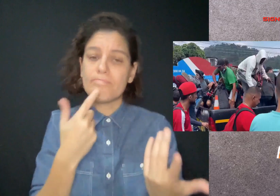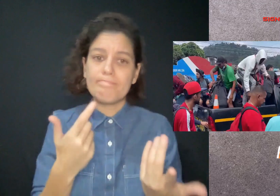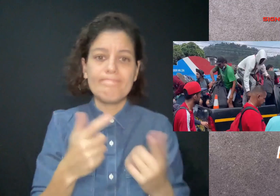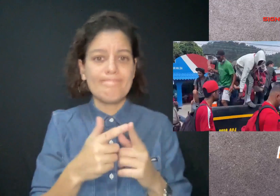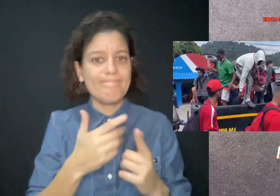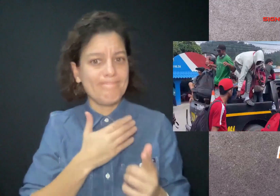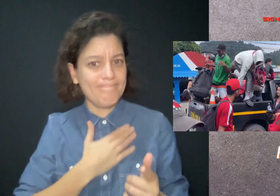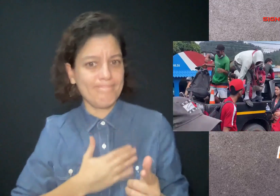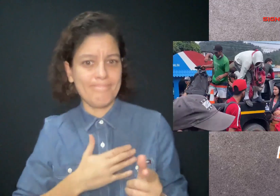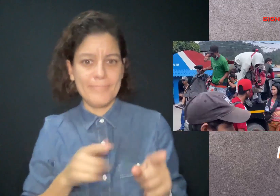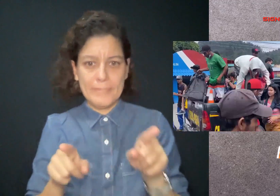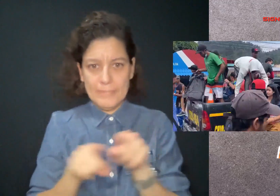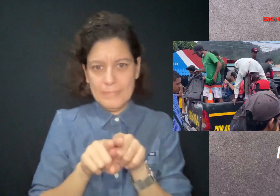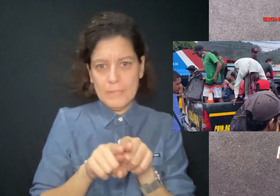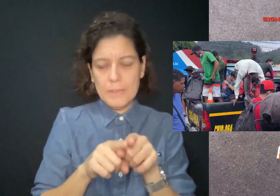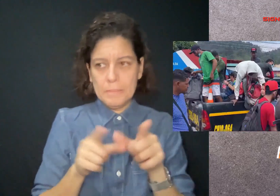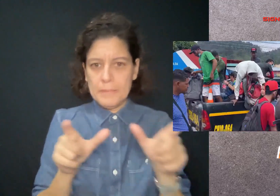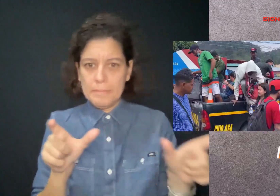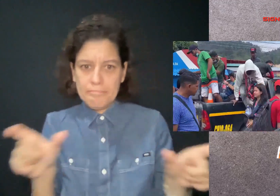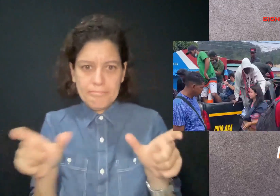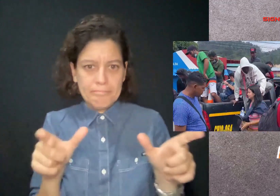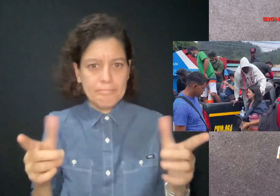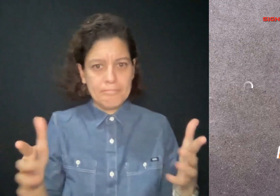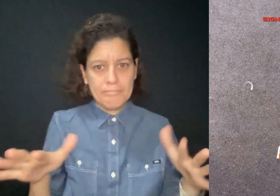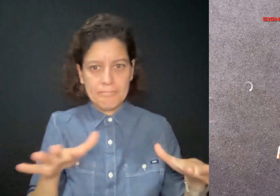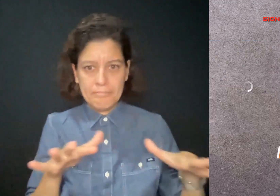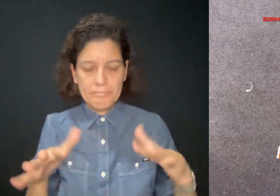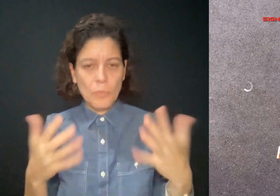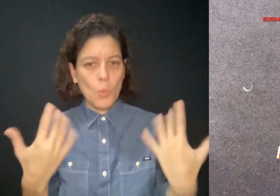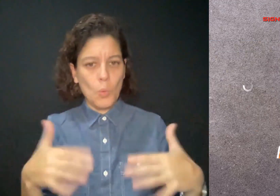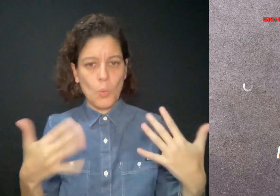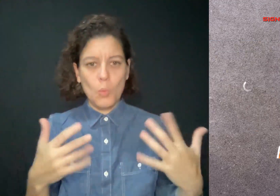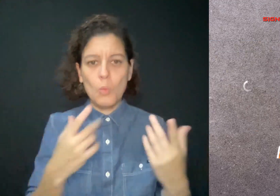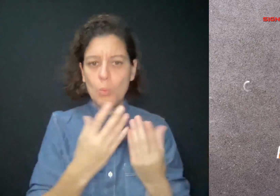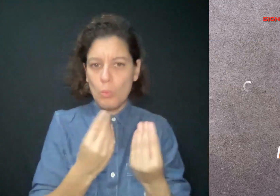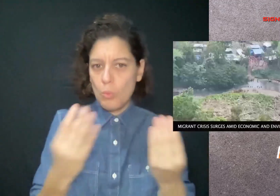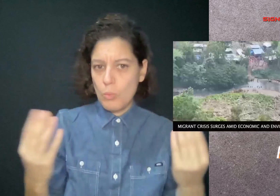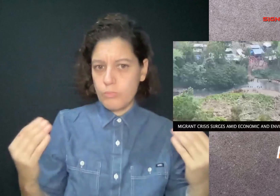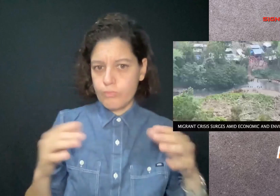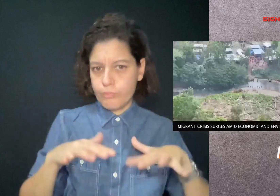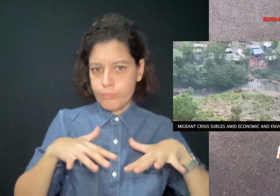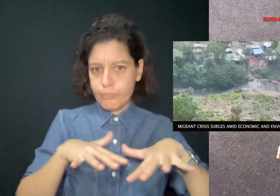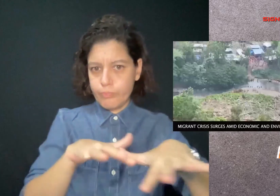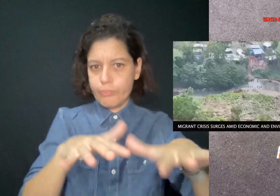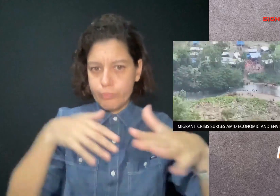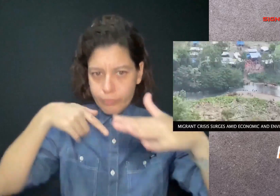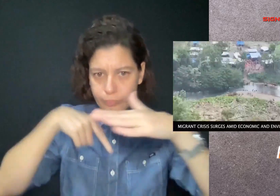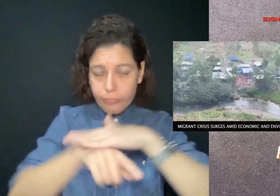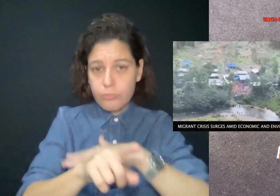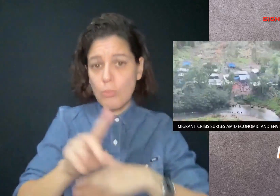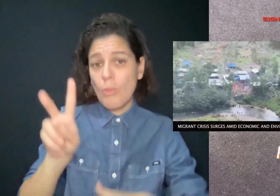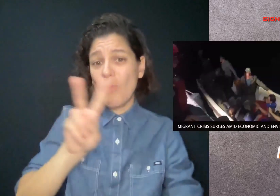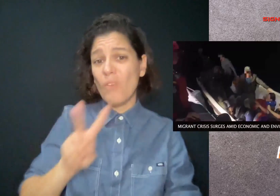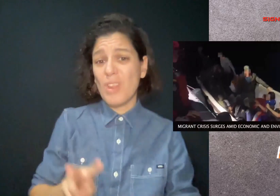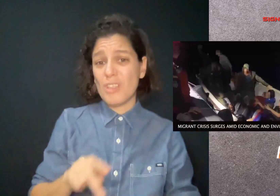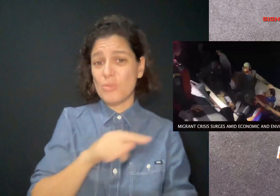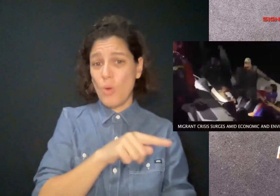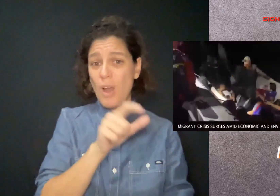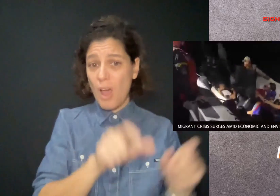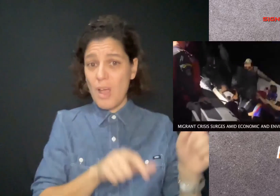Authorities in Costa Rica are also trying to cope with the high number of Venezuelan migrants arriving daily on their way to